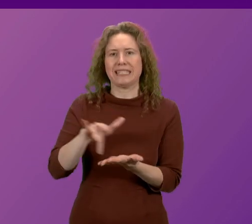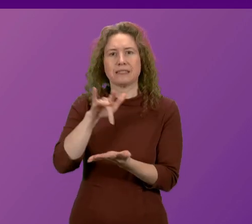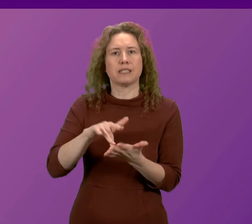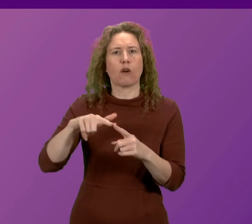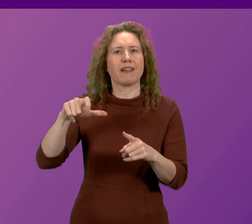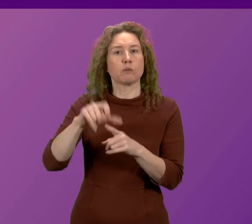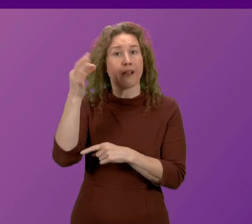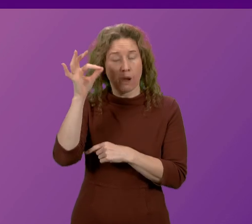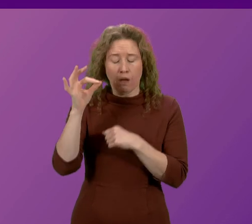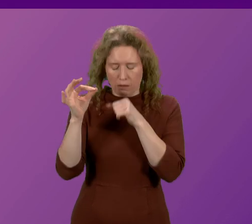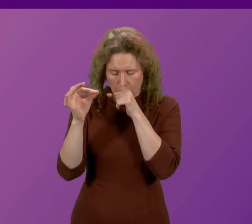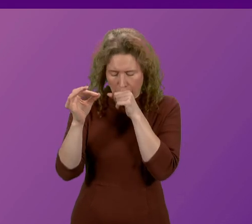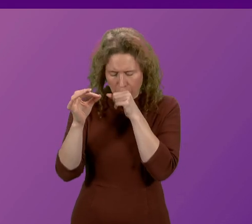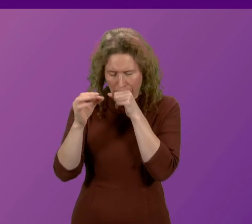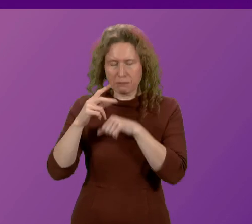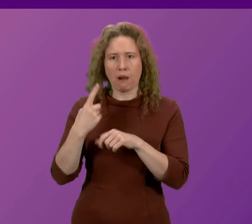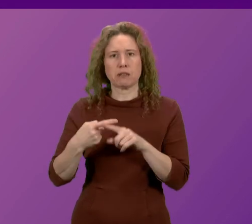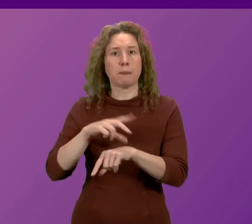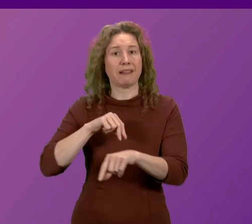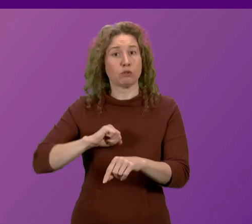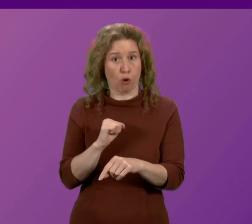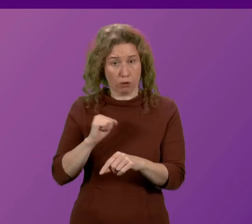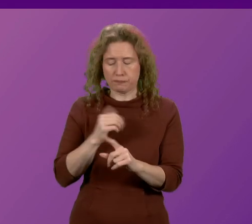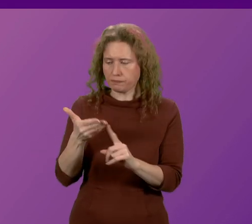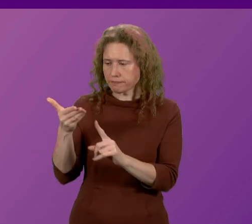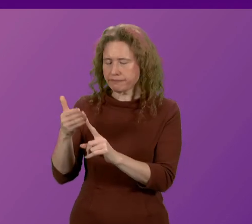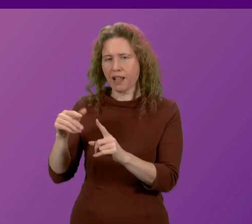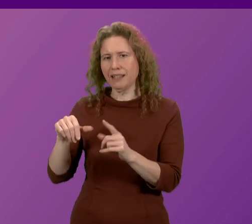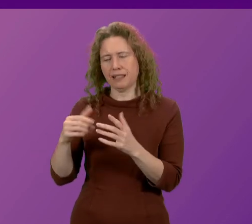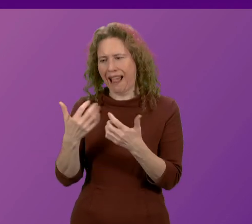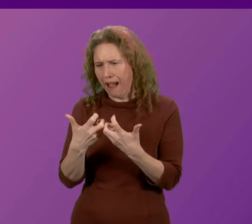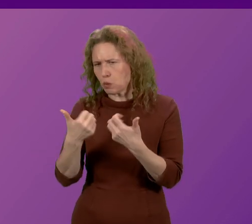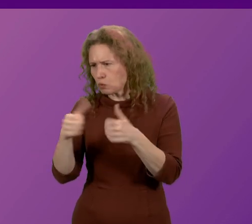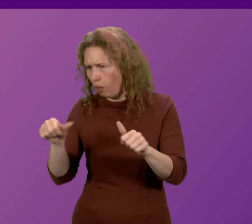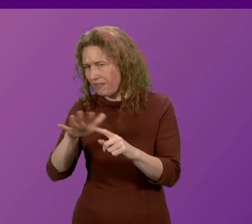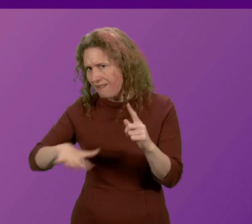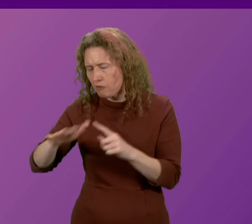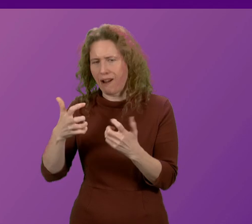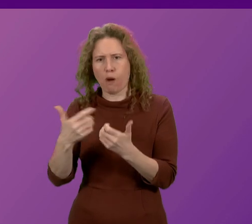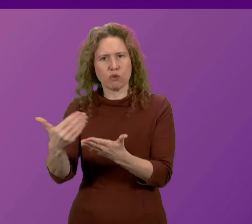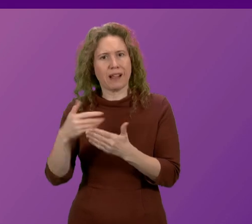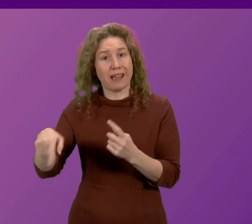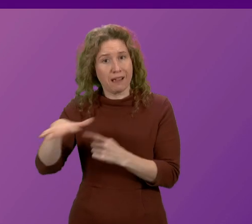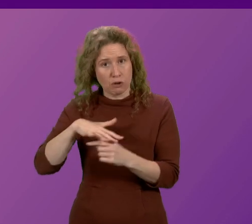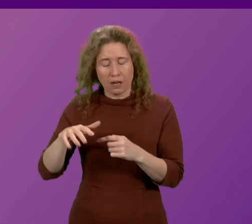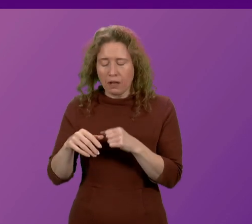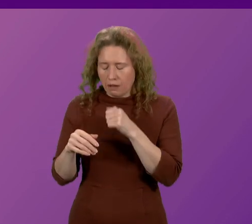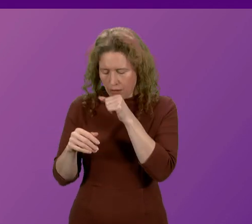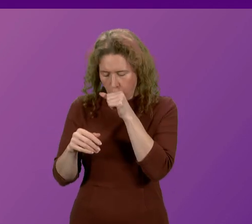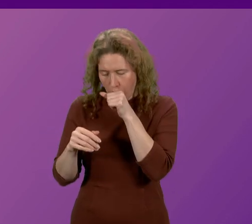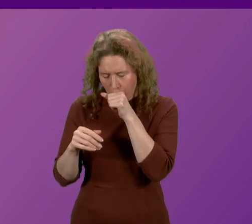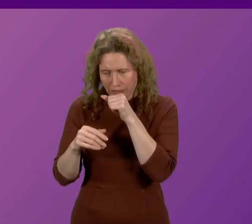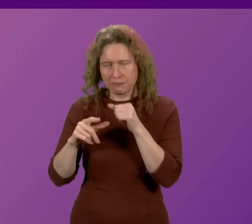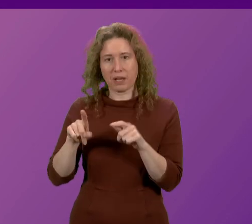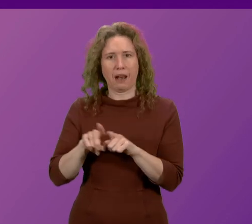Council and Police Scotland to identify solutions to the challenges that are faced in the Granton area. As Mr McPherson knows, the